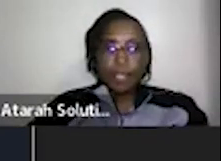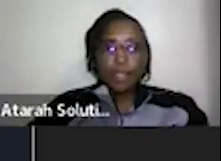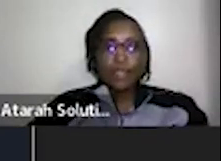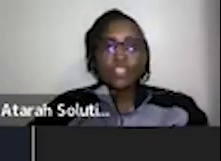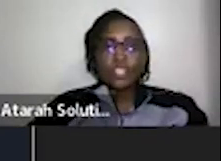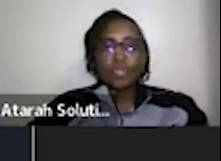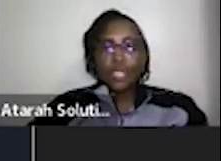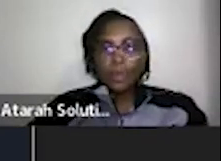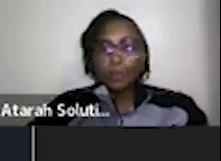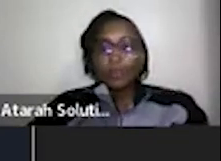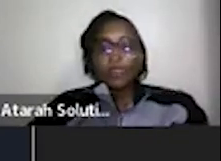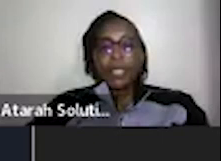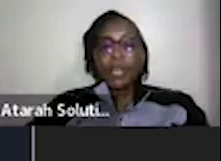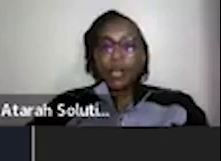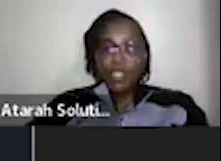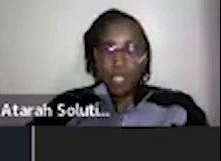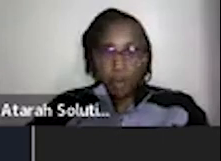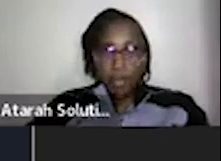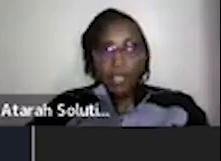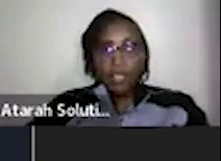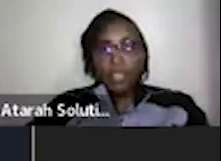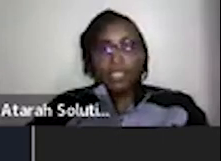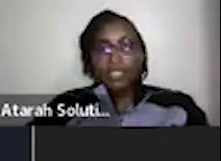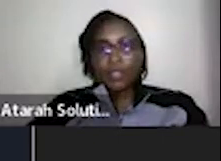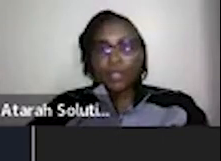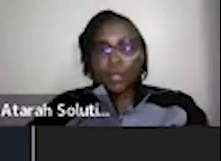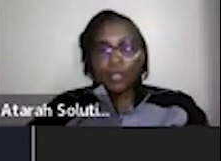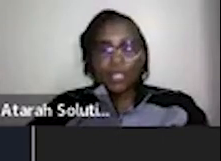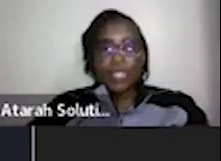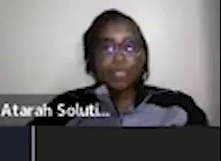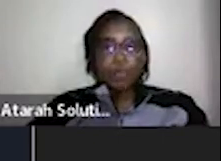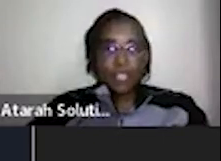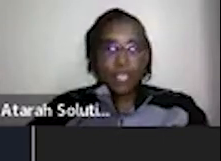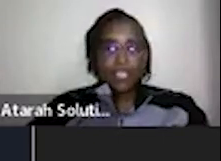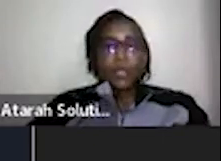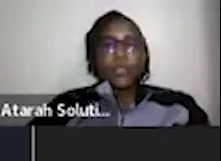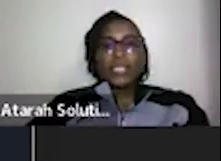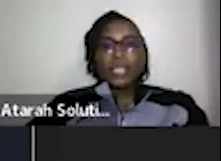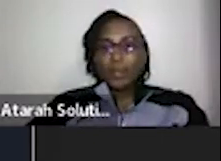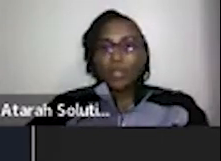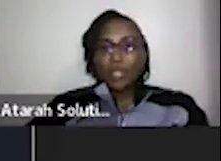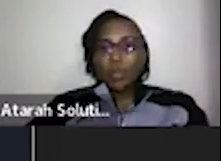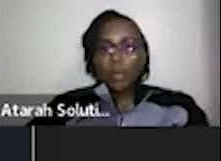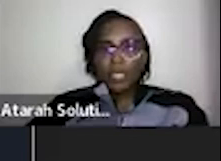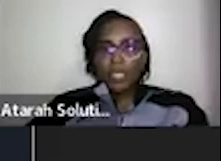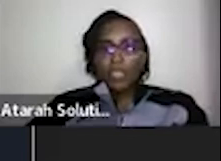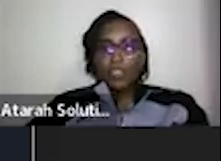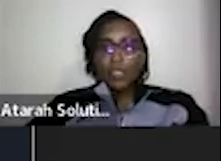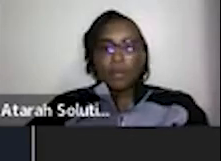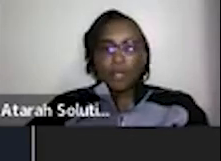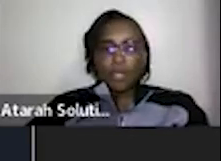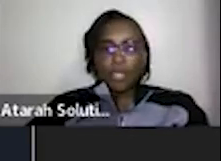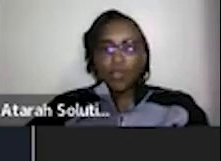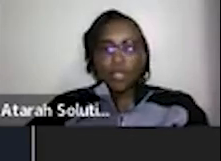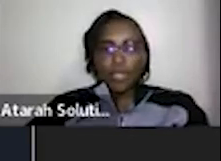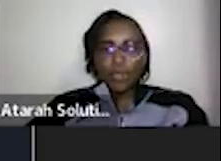a business or you're in charge of a team uh knowledge is power ignorance has no defense especially when it comes to legal matters so